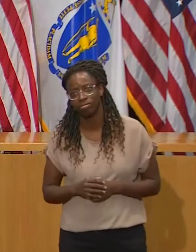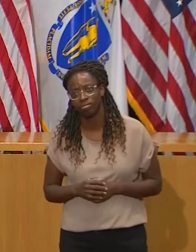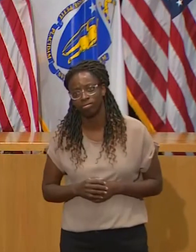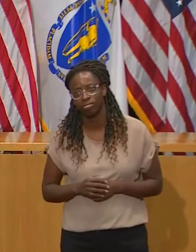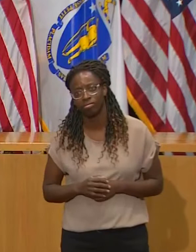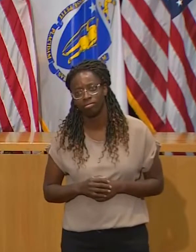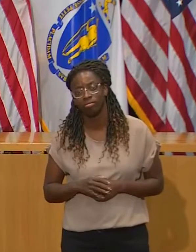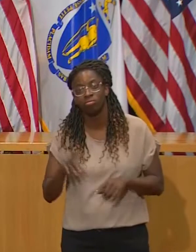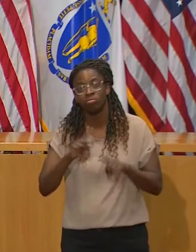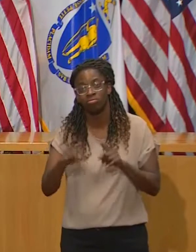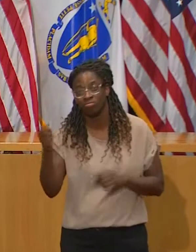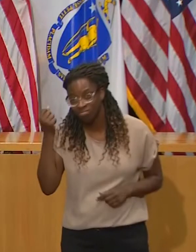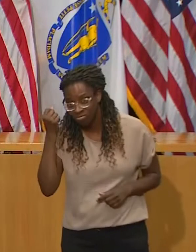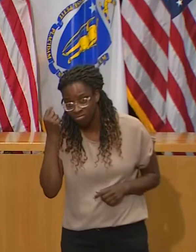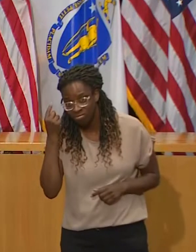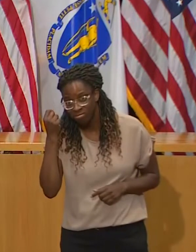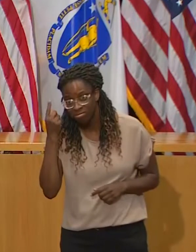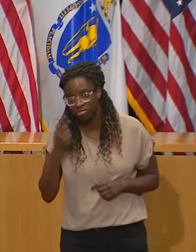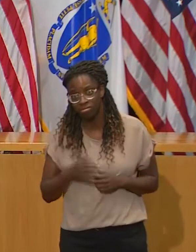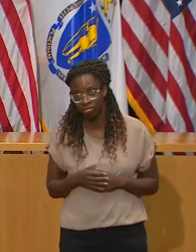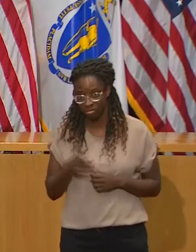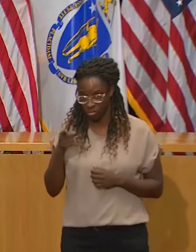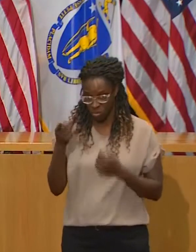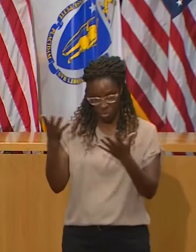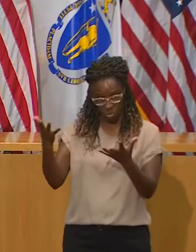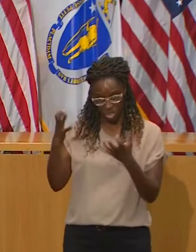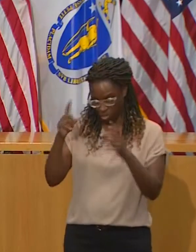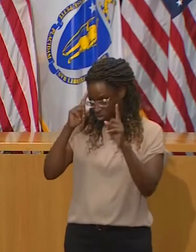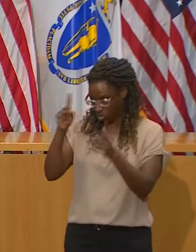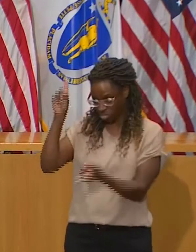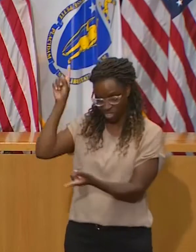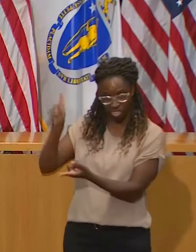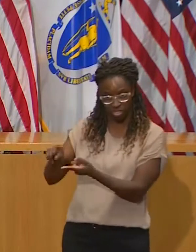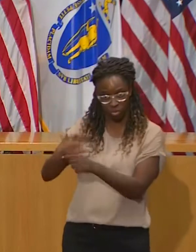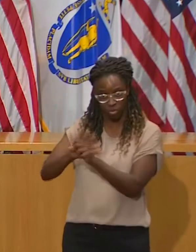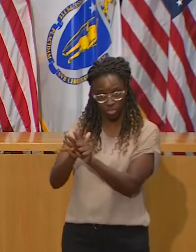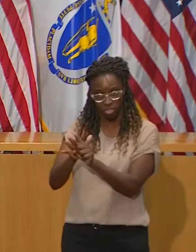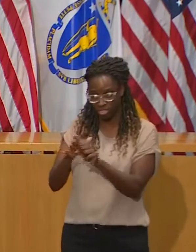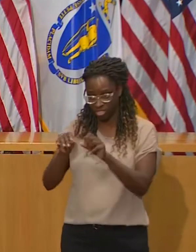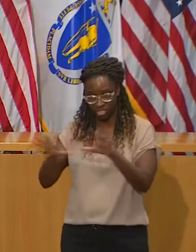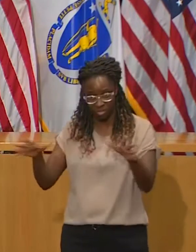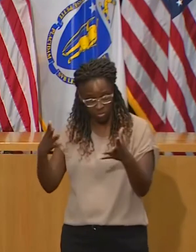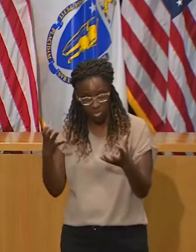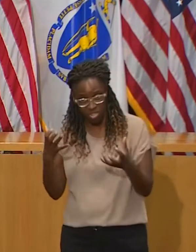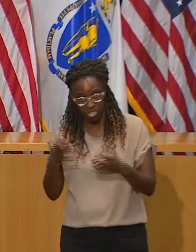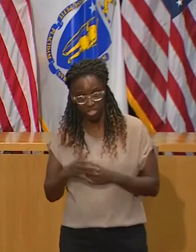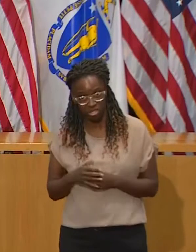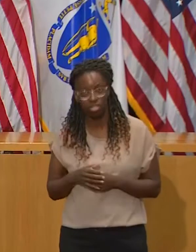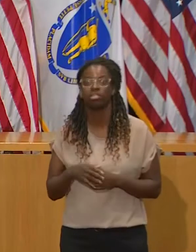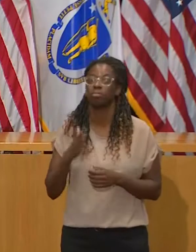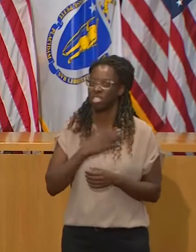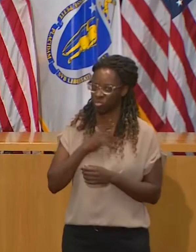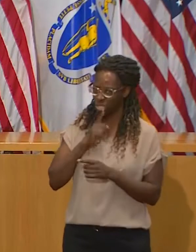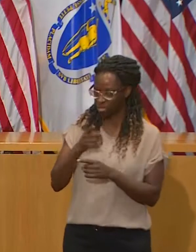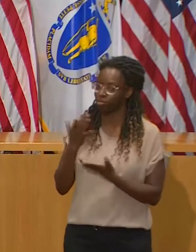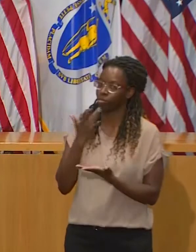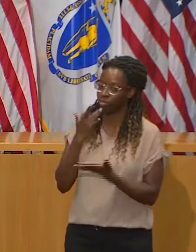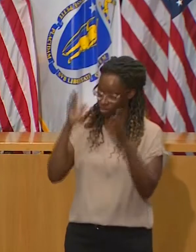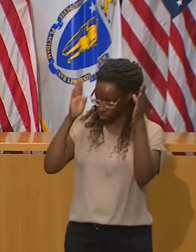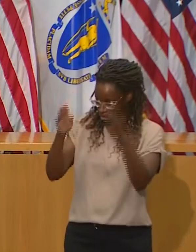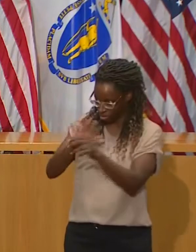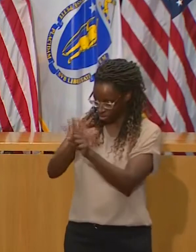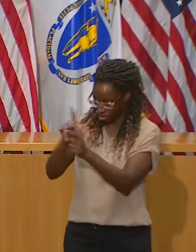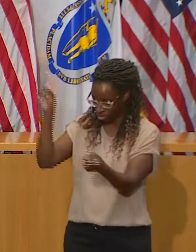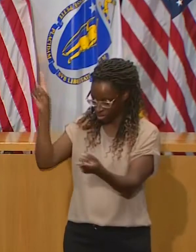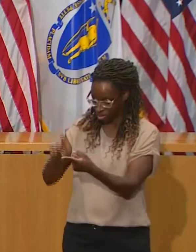to protect public health, keep the economy running and keeping our families safe? People need to be